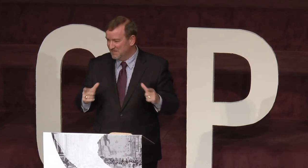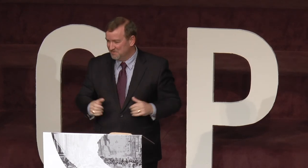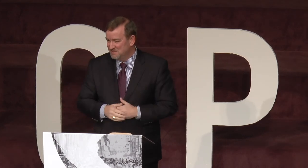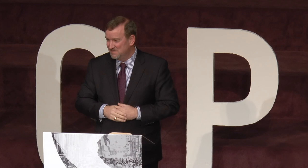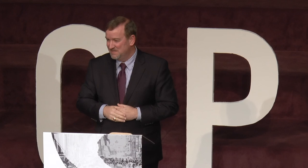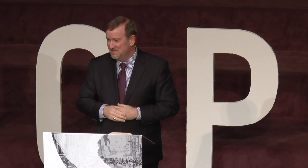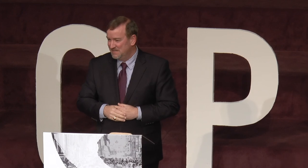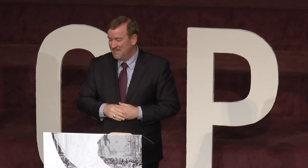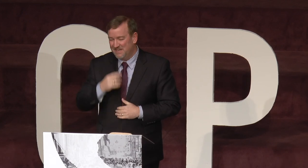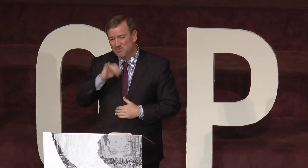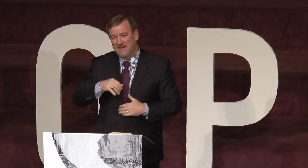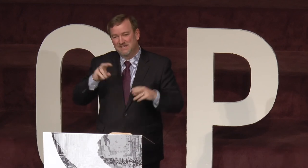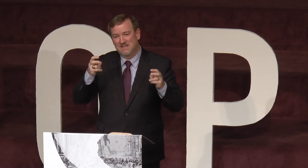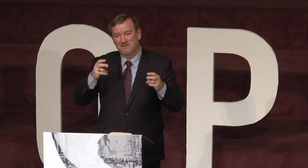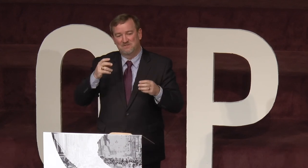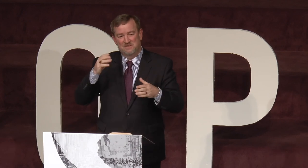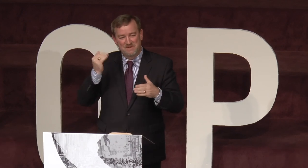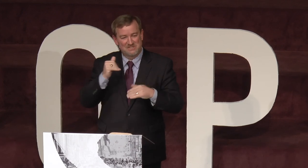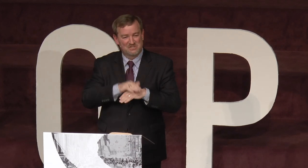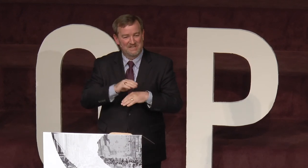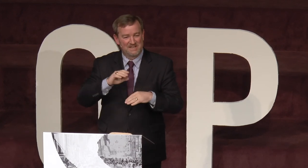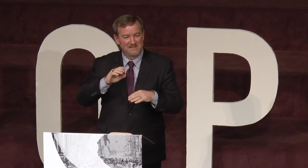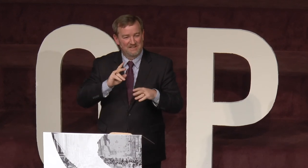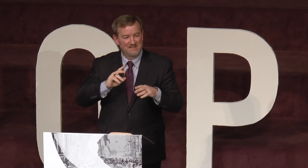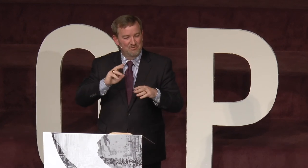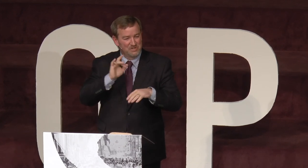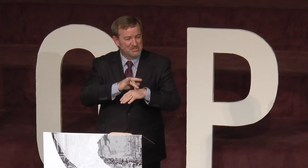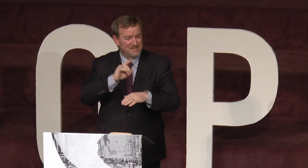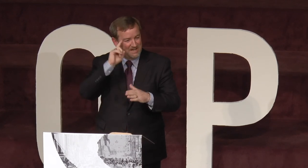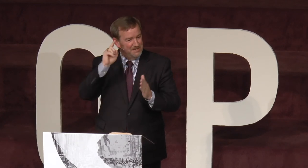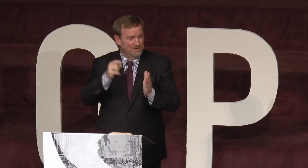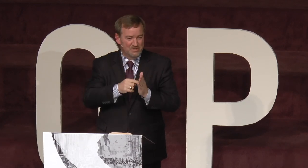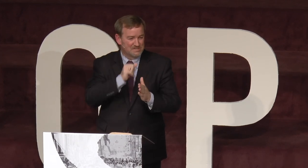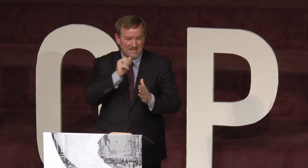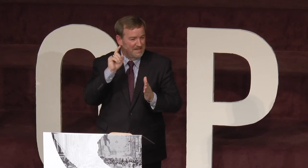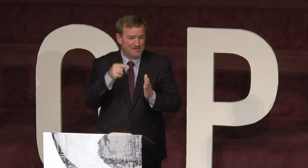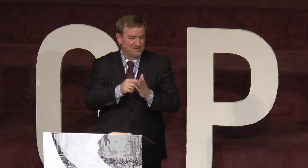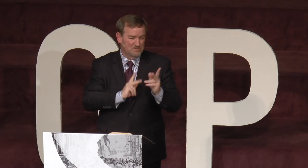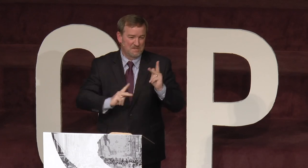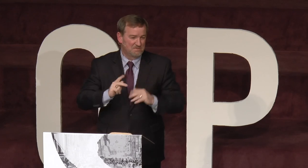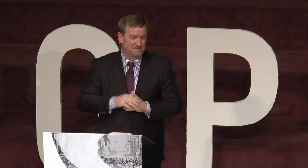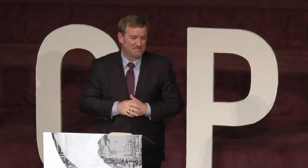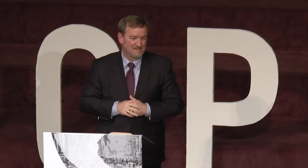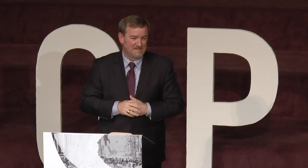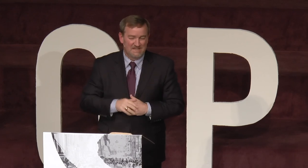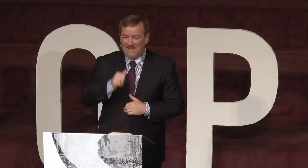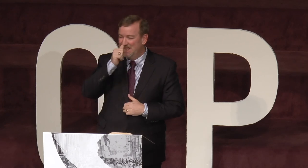language. And that's why I entitled the message tonight, Reaching Unnoticed, Unnoticed People. Alan